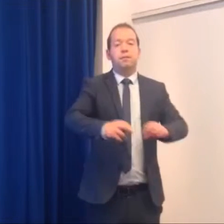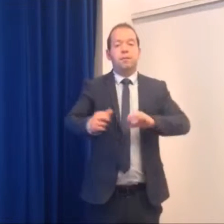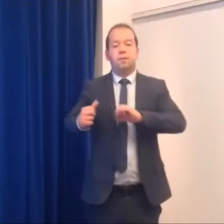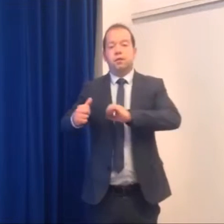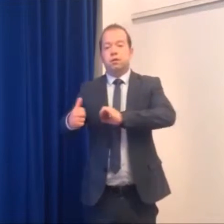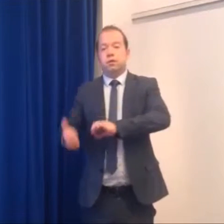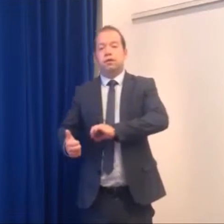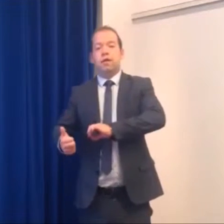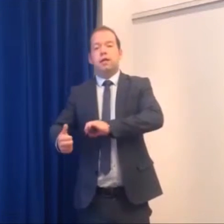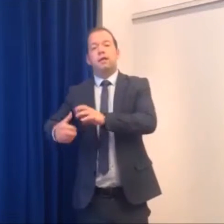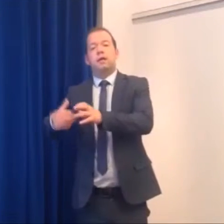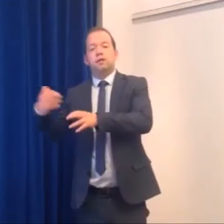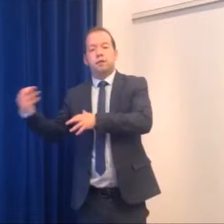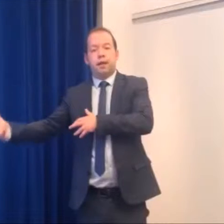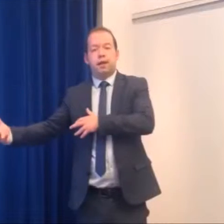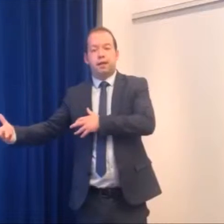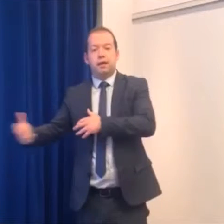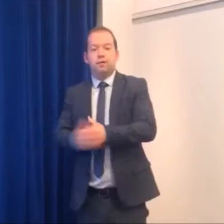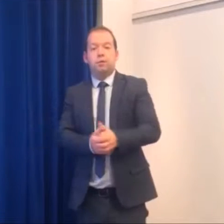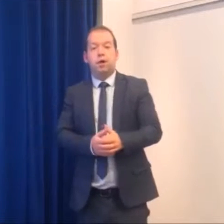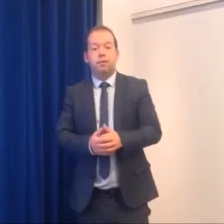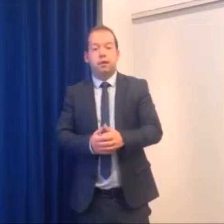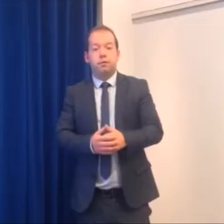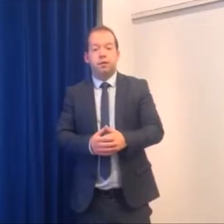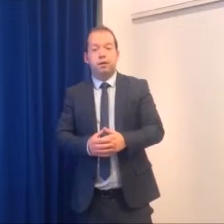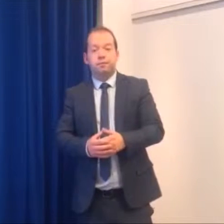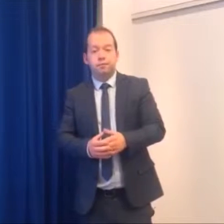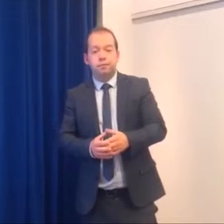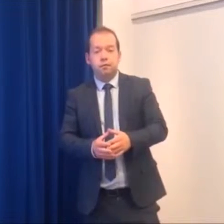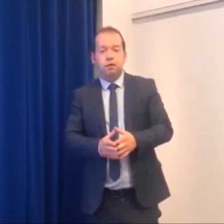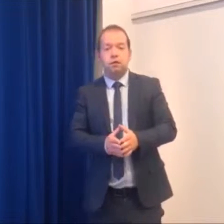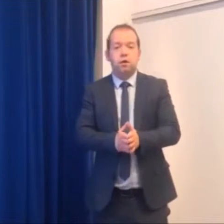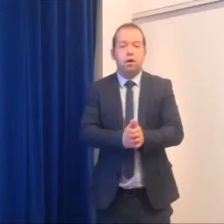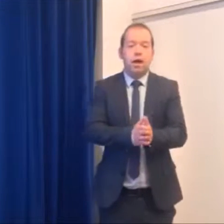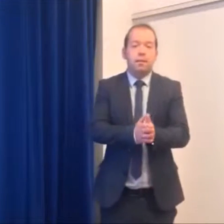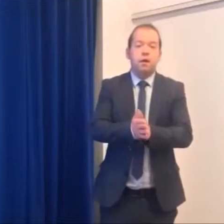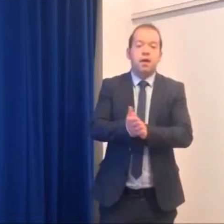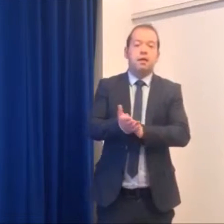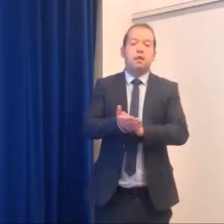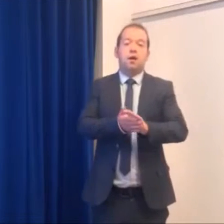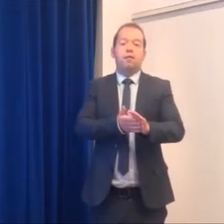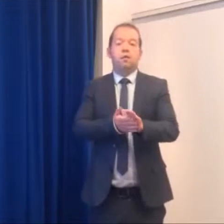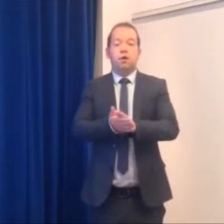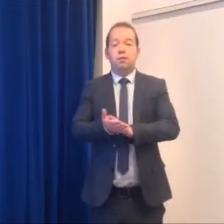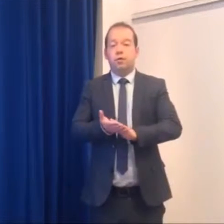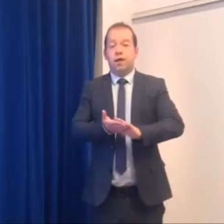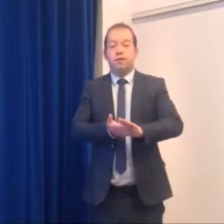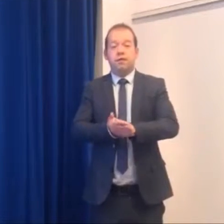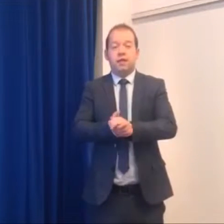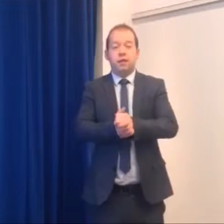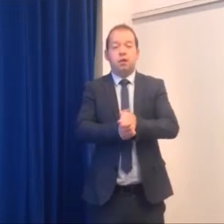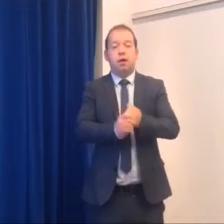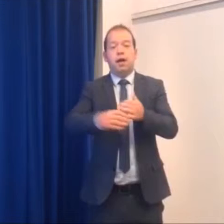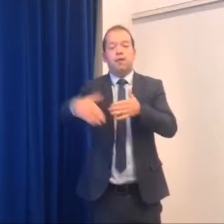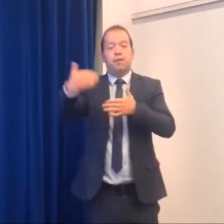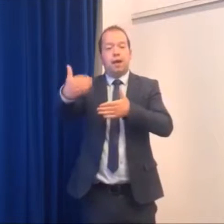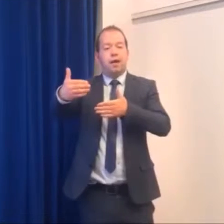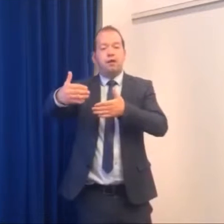what to do in the field then obviously back in the prime time as well so and in the office what I'm doing every single morning I have a plan